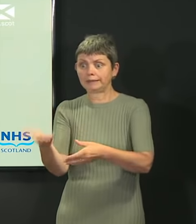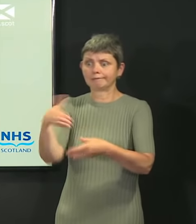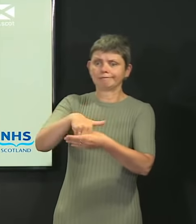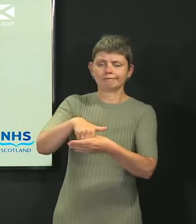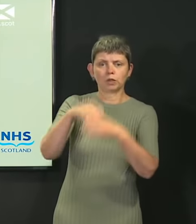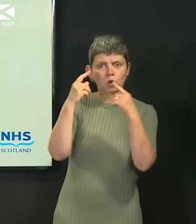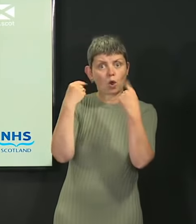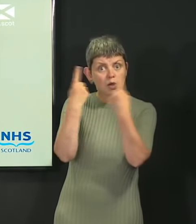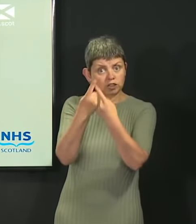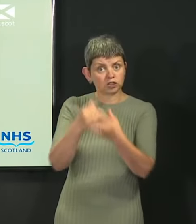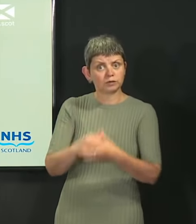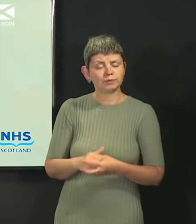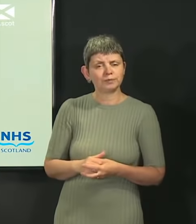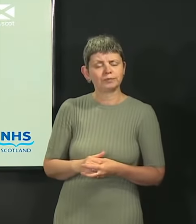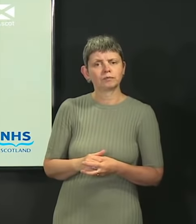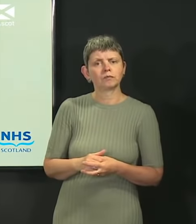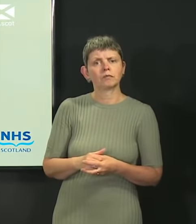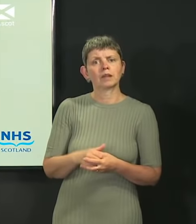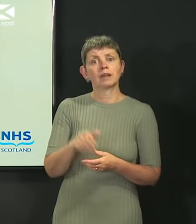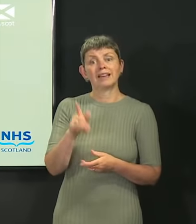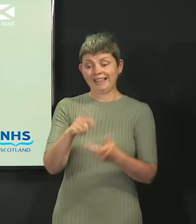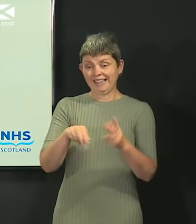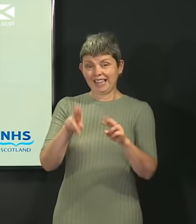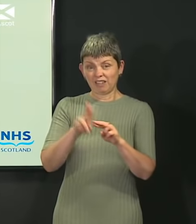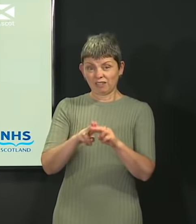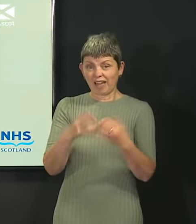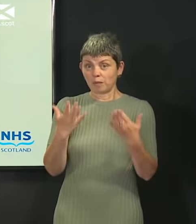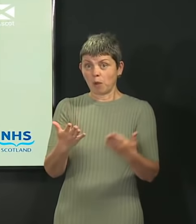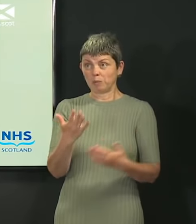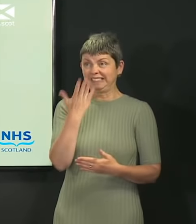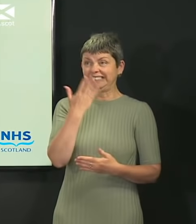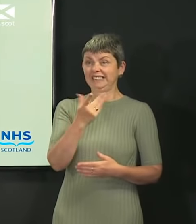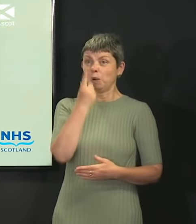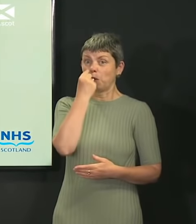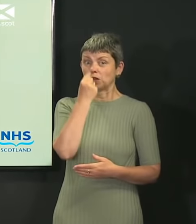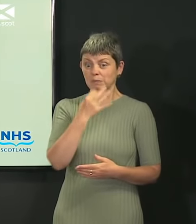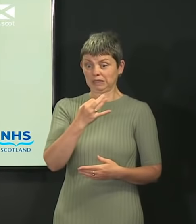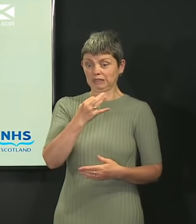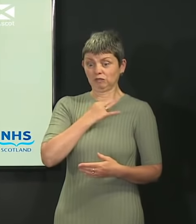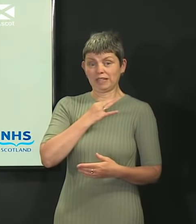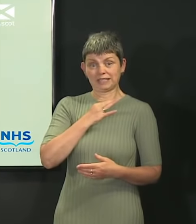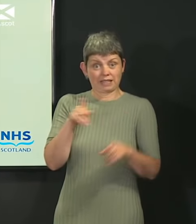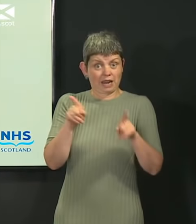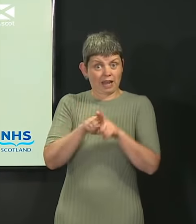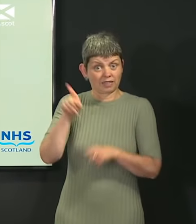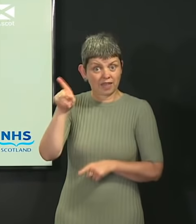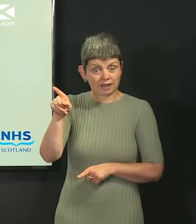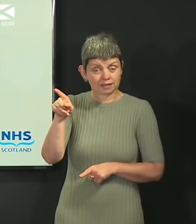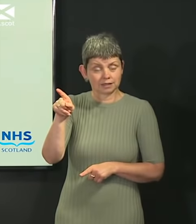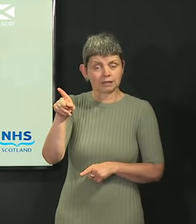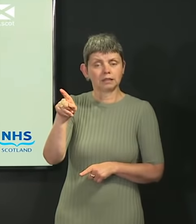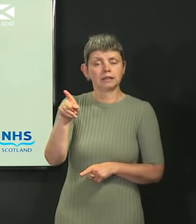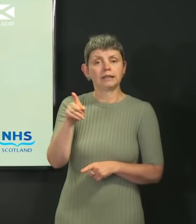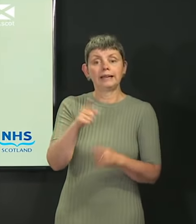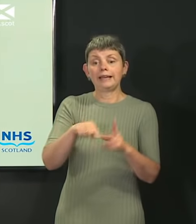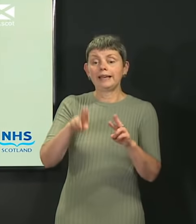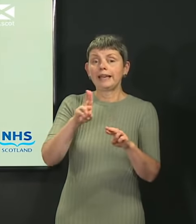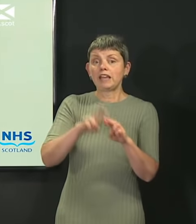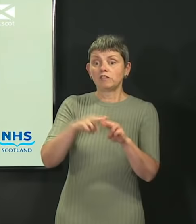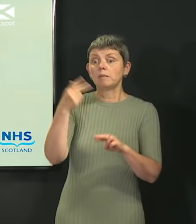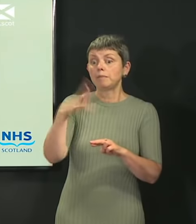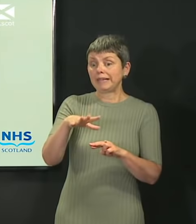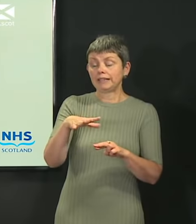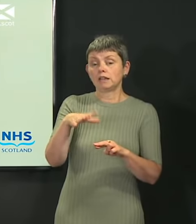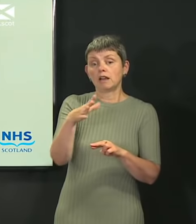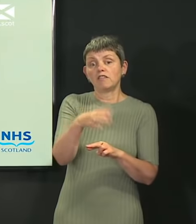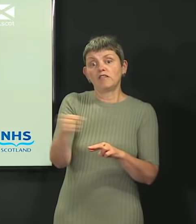I would say to those that are immediately facing the circumstances that Aberdeen finds itself in, that they can, if they have previously furloughed